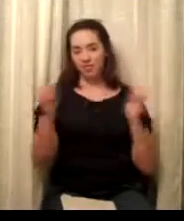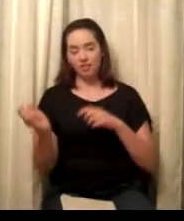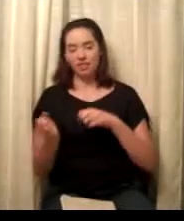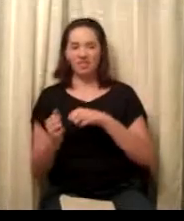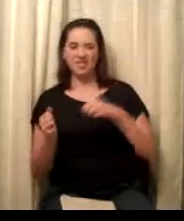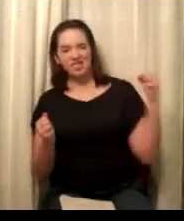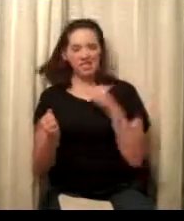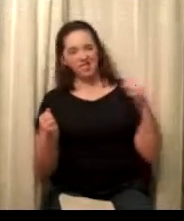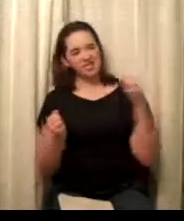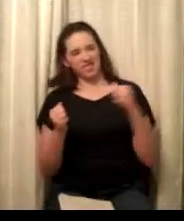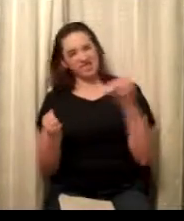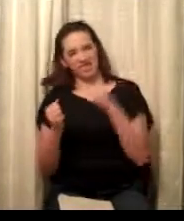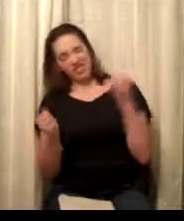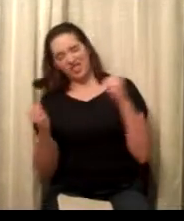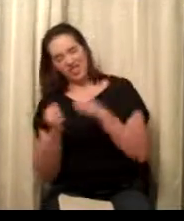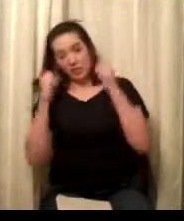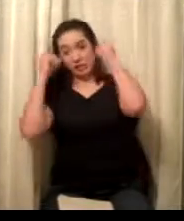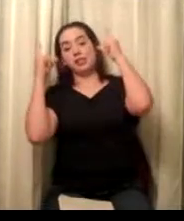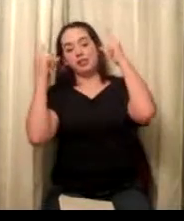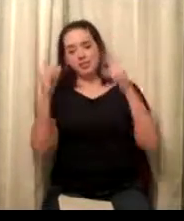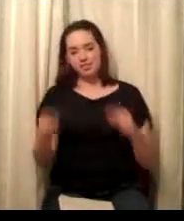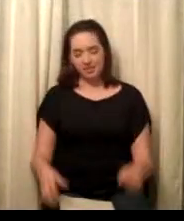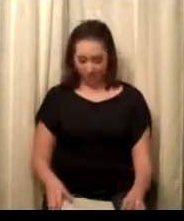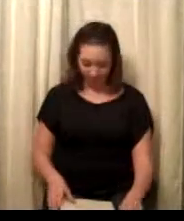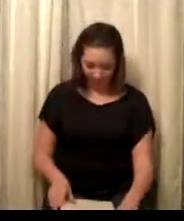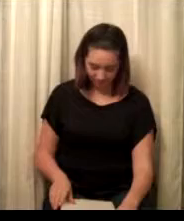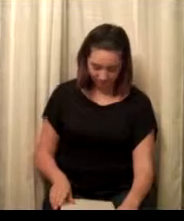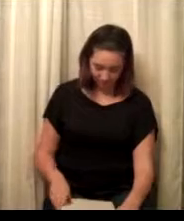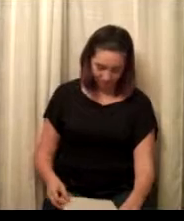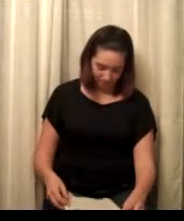He's really made pretty big changes as far as just the...